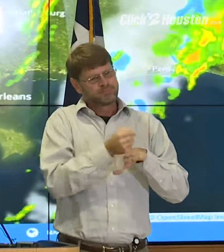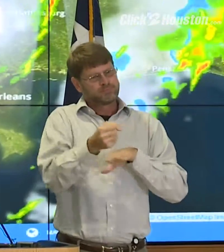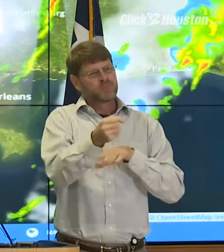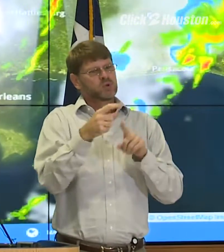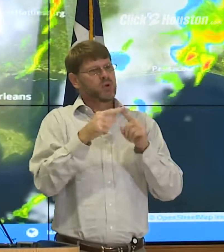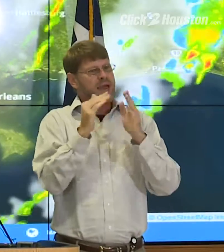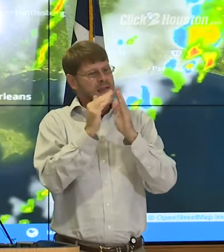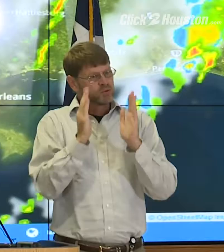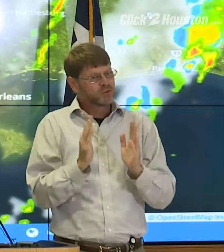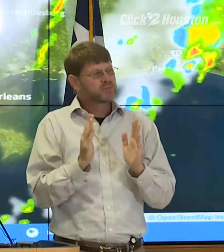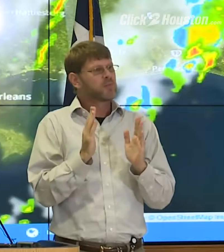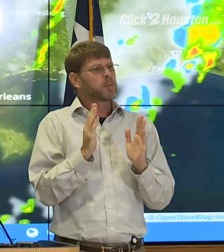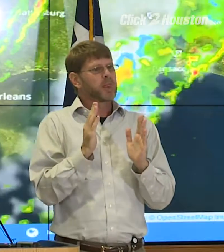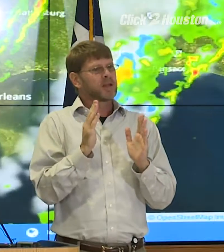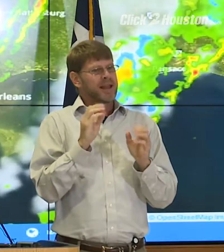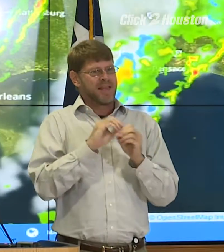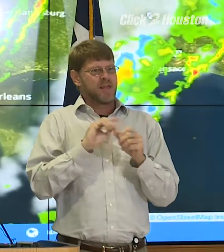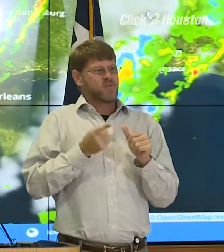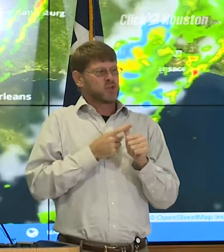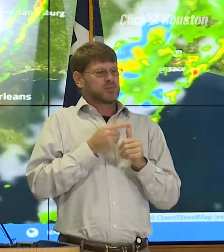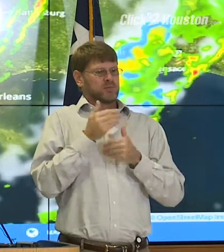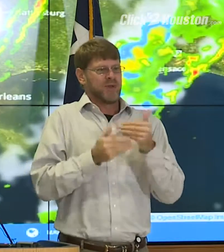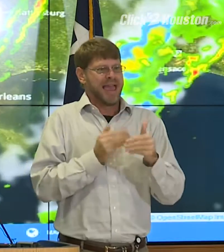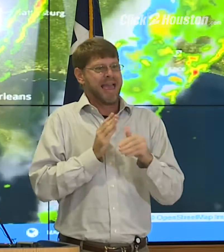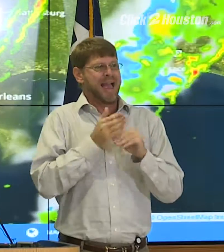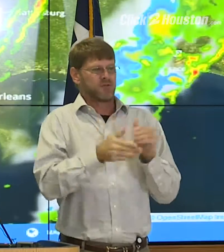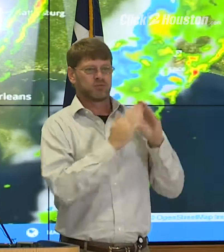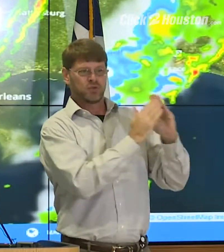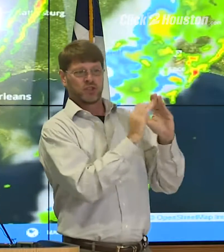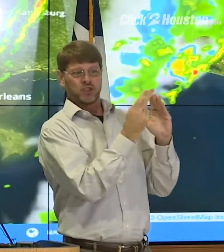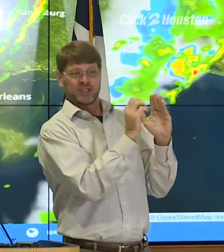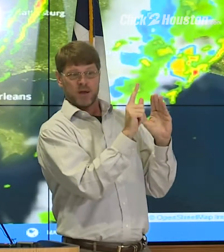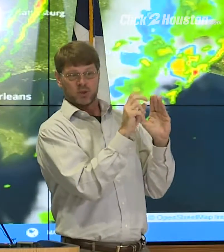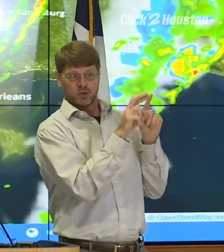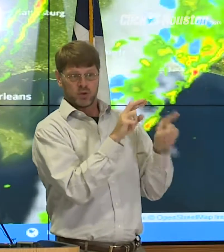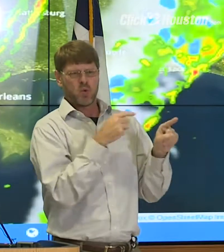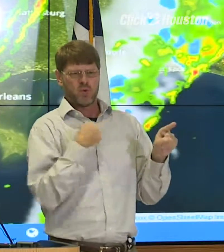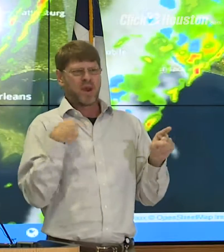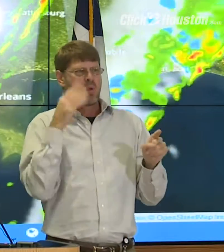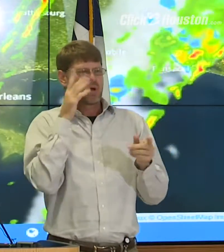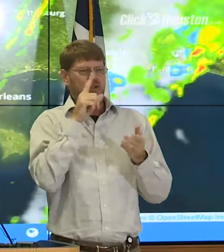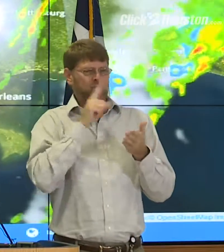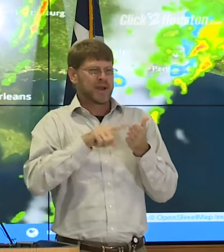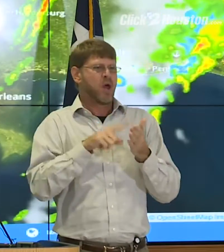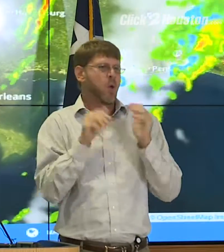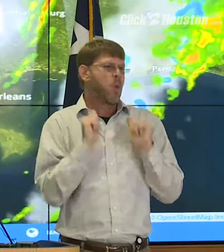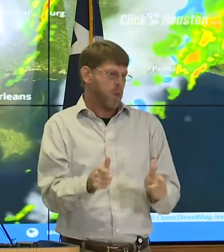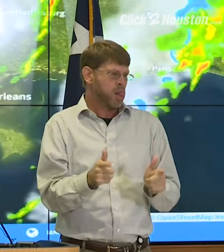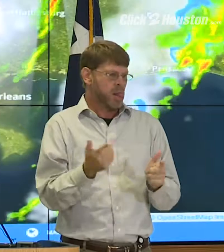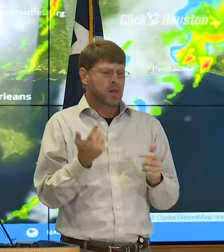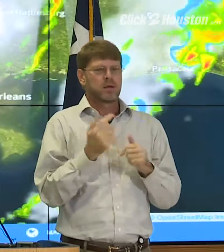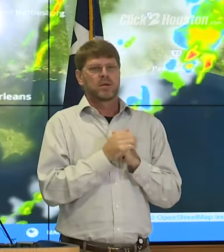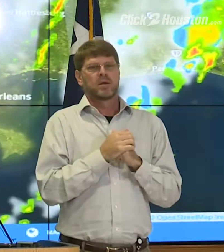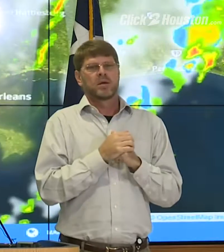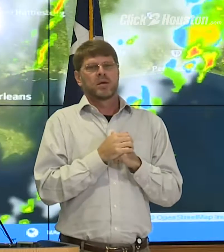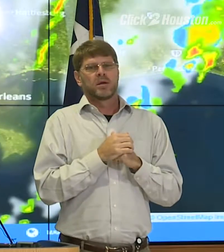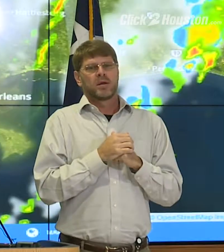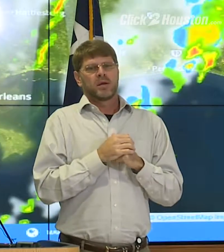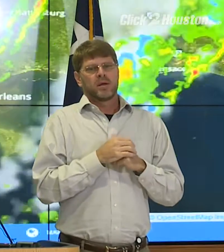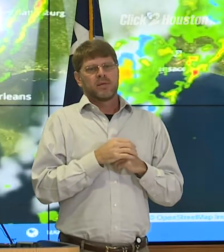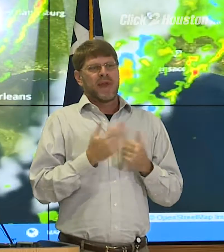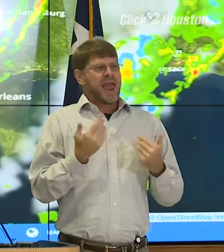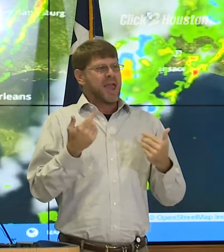housing in that first step beyond shelters, and we will be examining all of them. They have